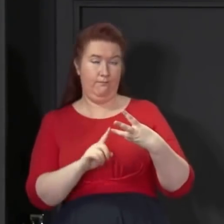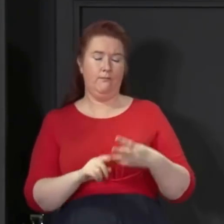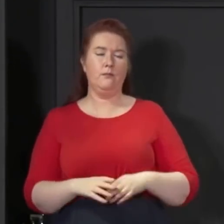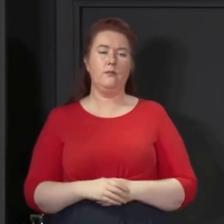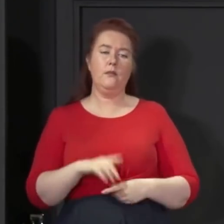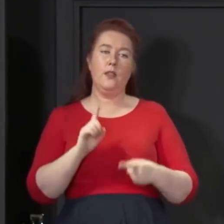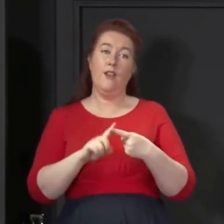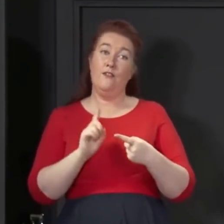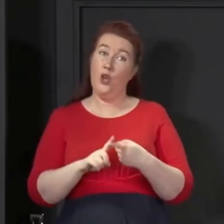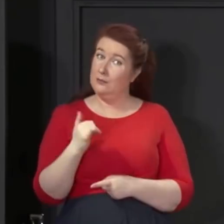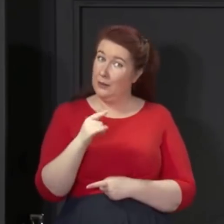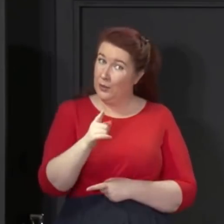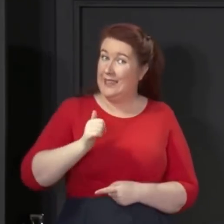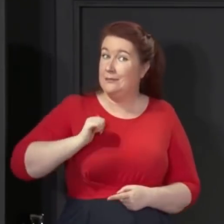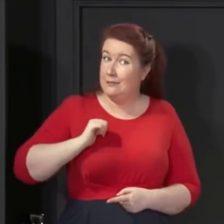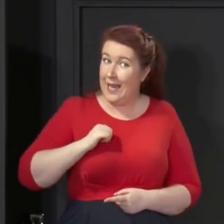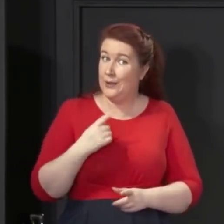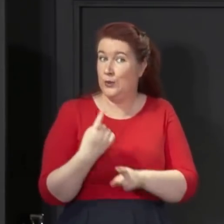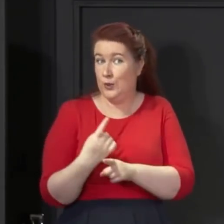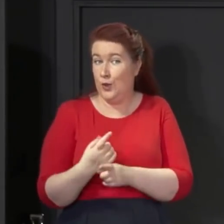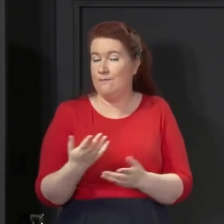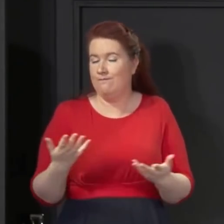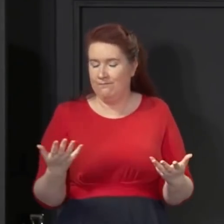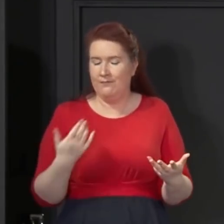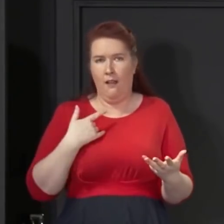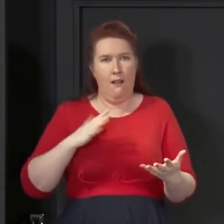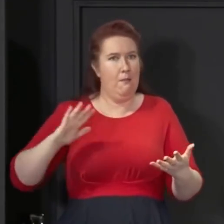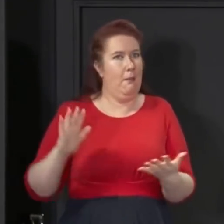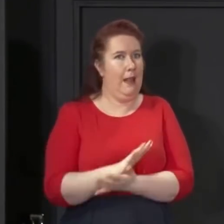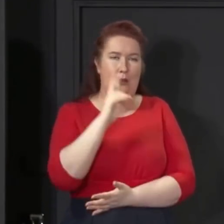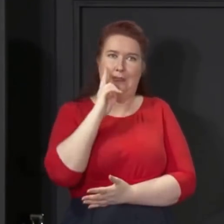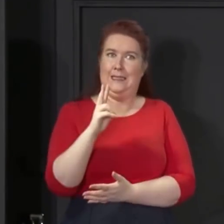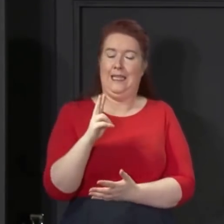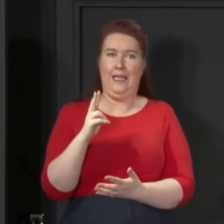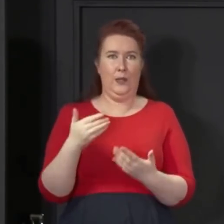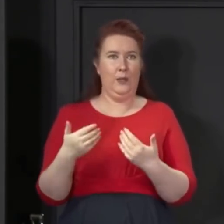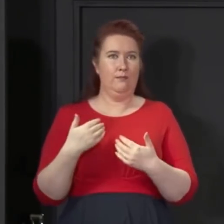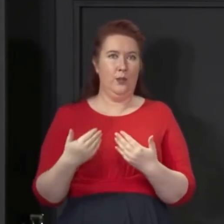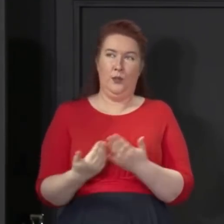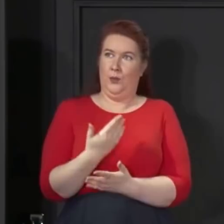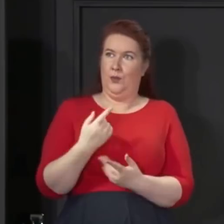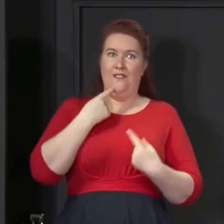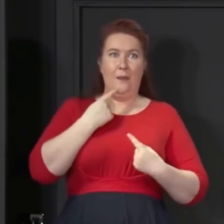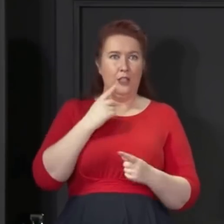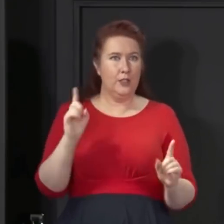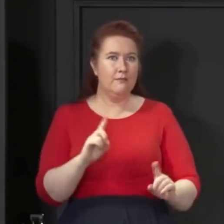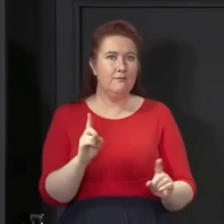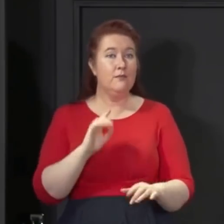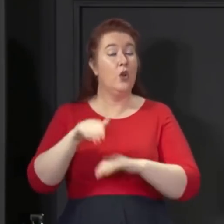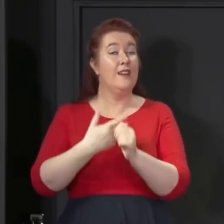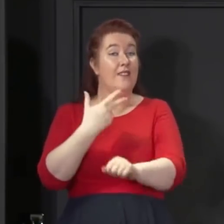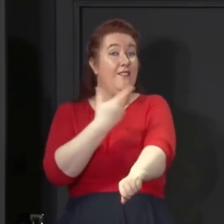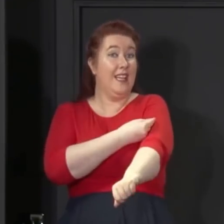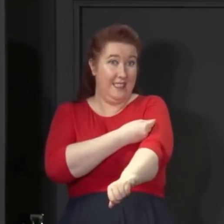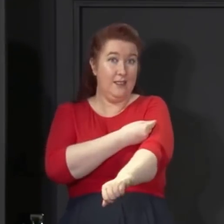Firstly, as you might expect, I want to very warmly and very enthusiastically welcome this morning's news that the